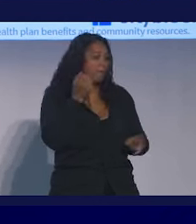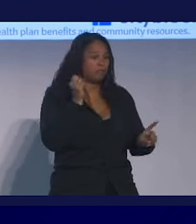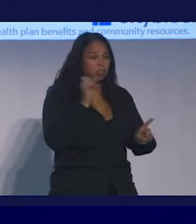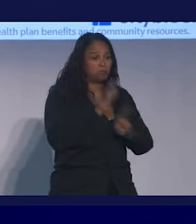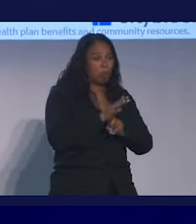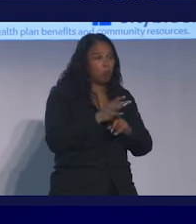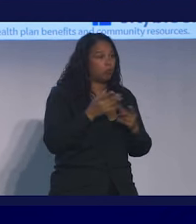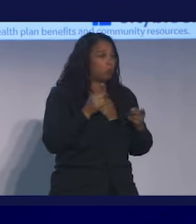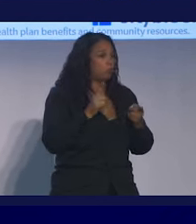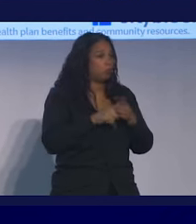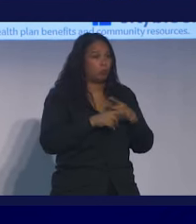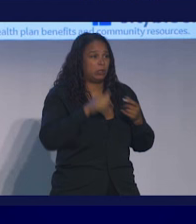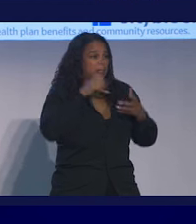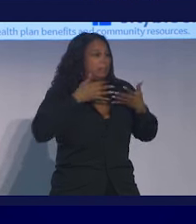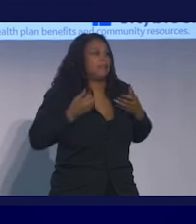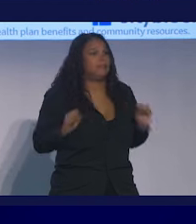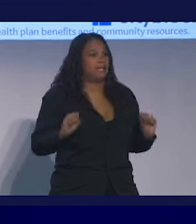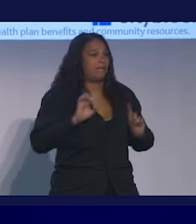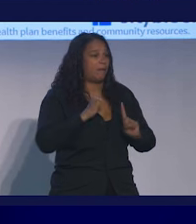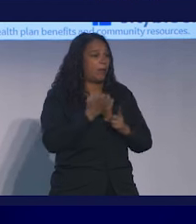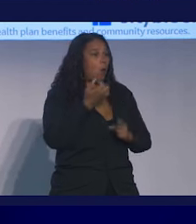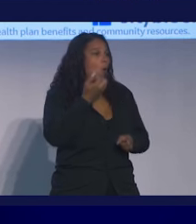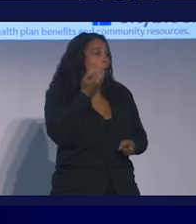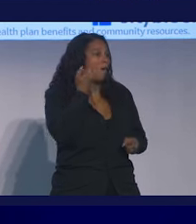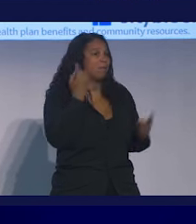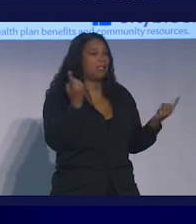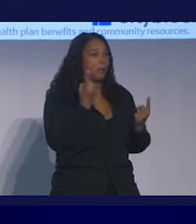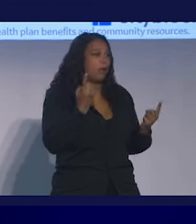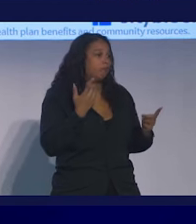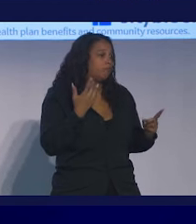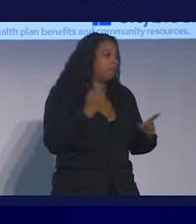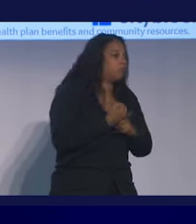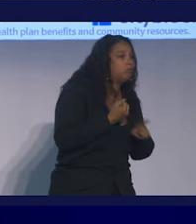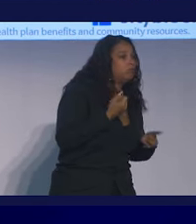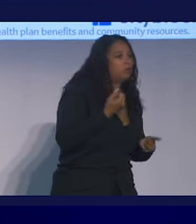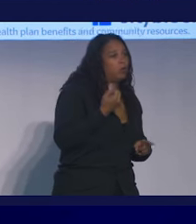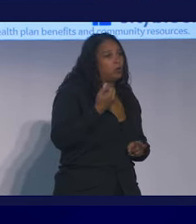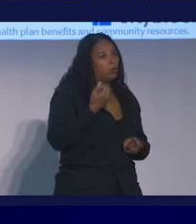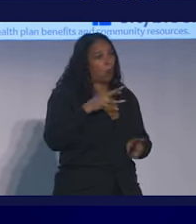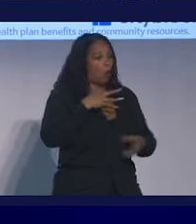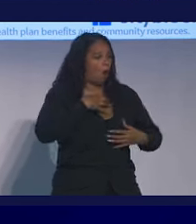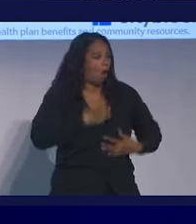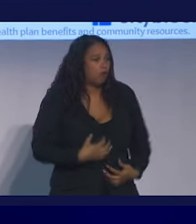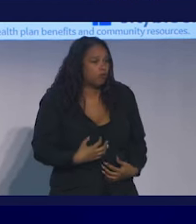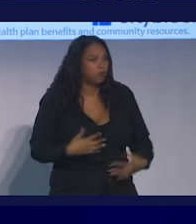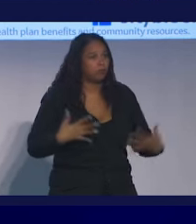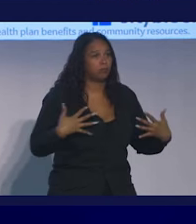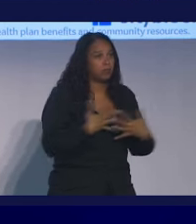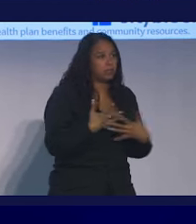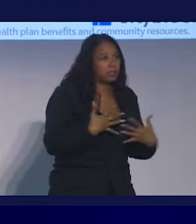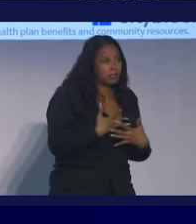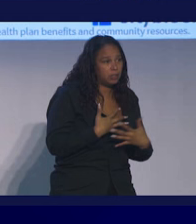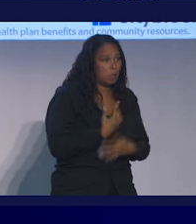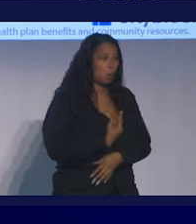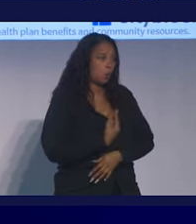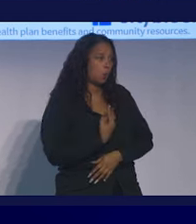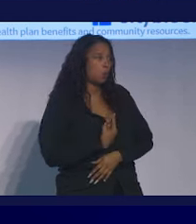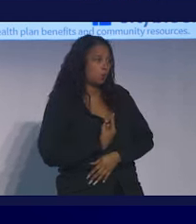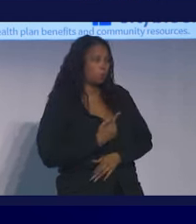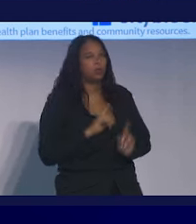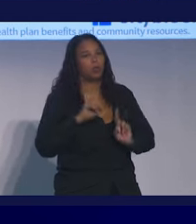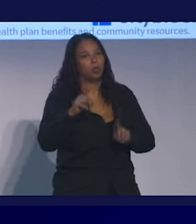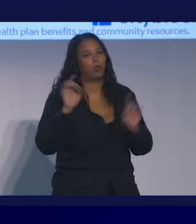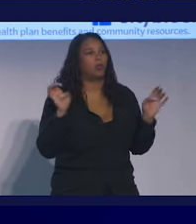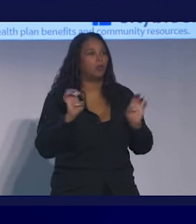environment and maybe been assaulted when she was hungry and lonesome and scared she would go to the emergency